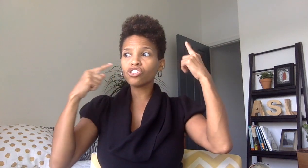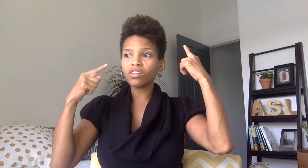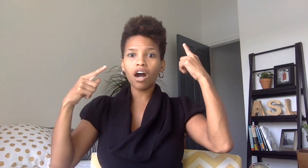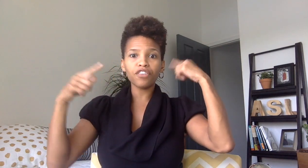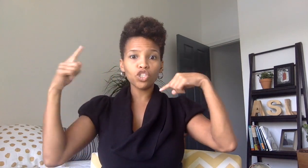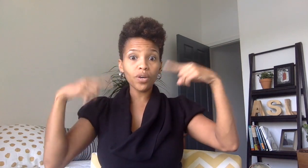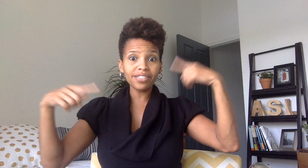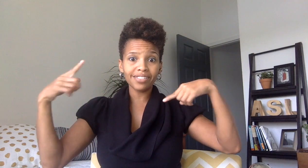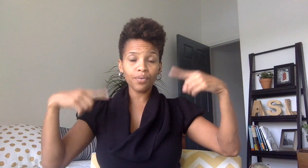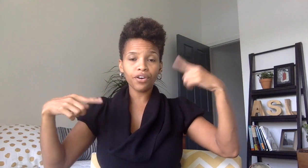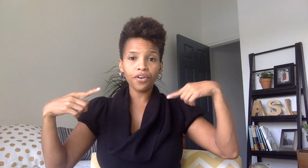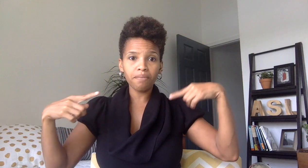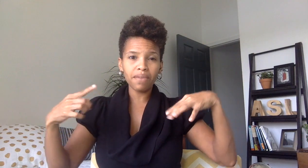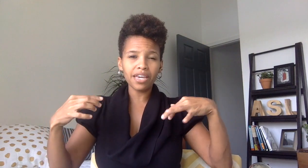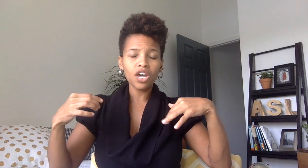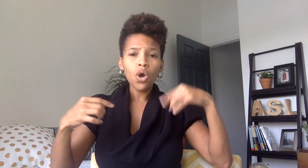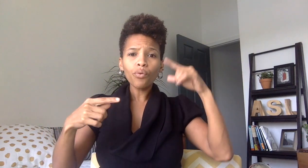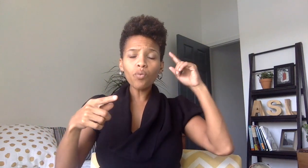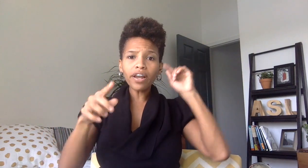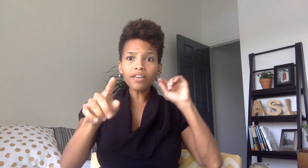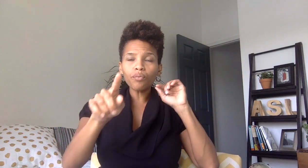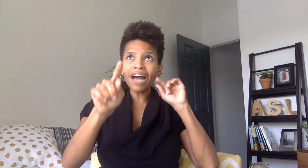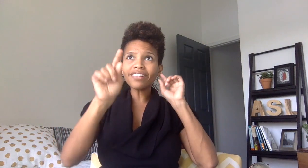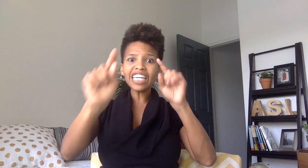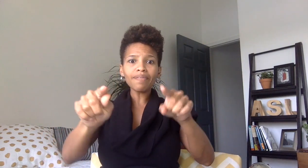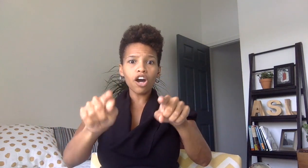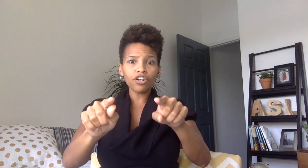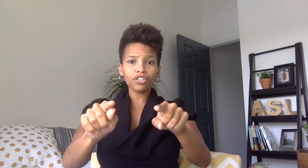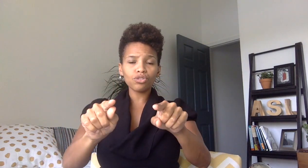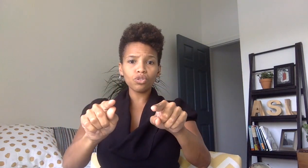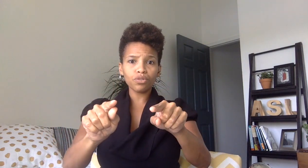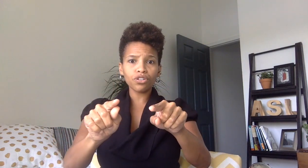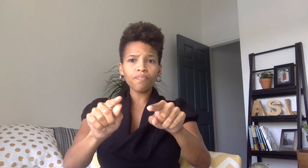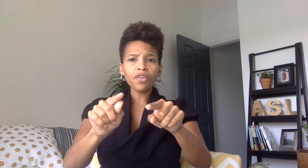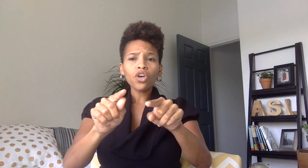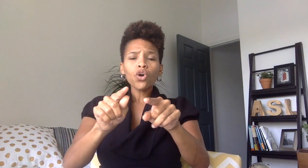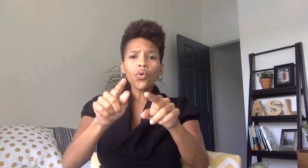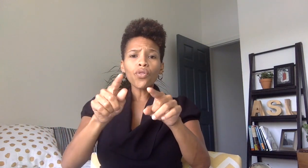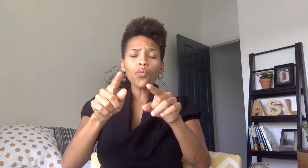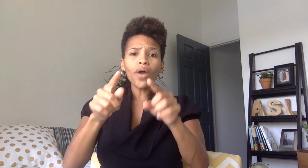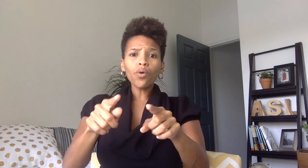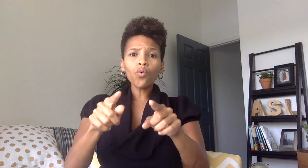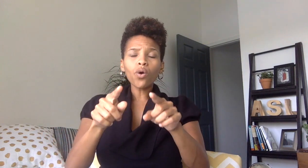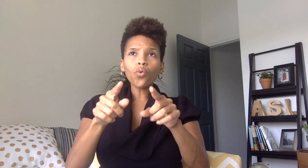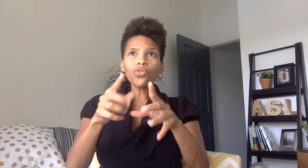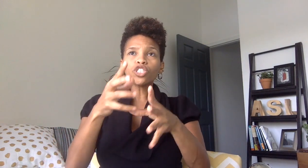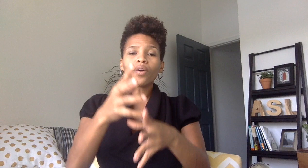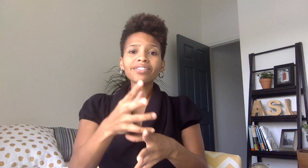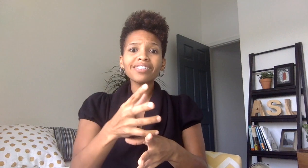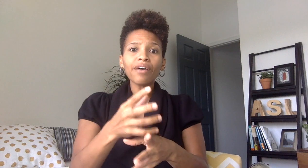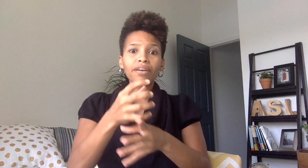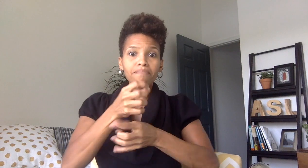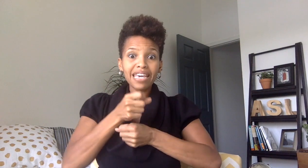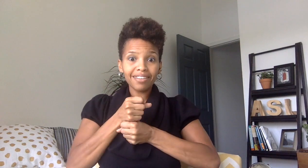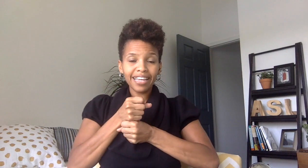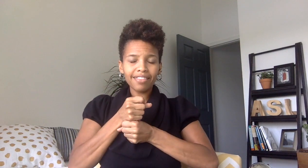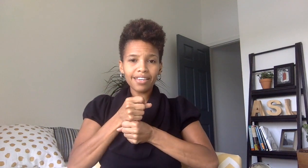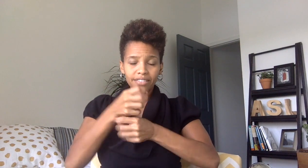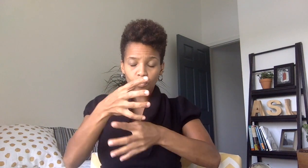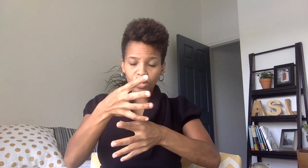on the choices that we're going to make we want to we have to think about our consumer with what the choices that we make like this when